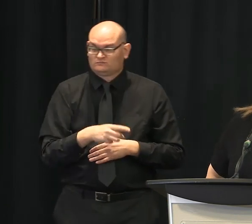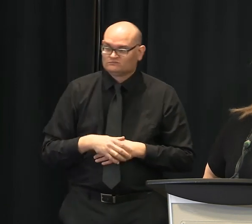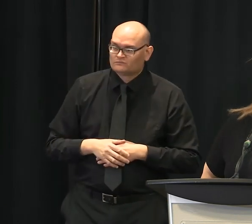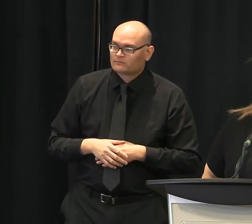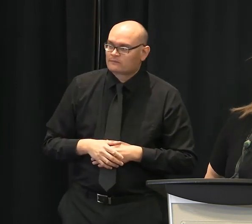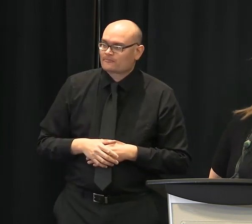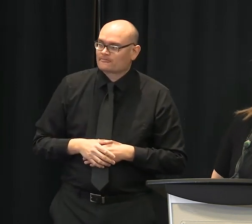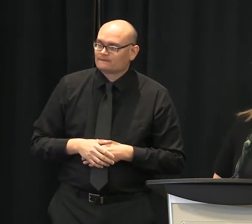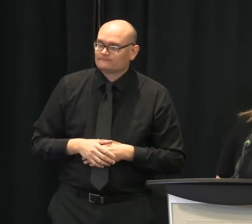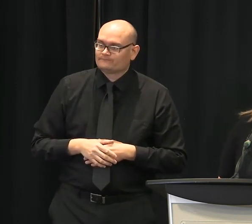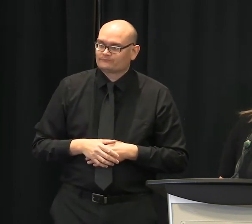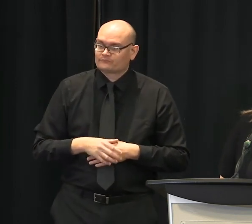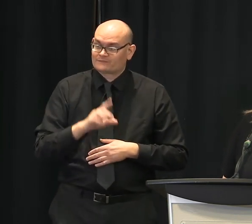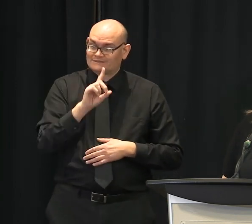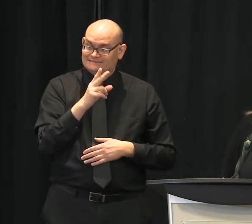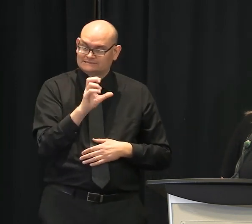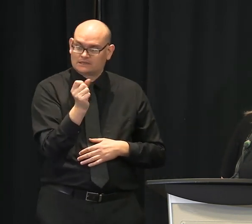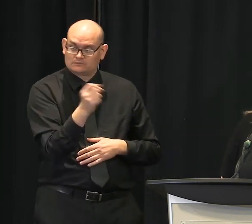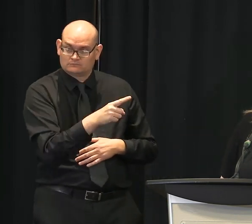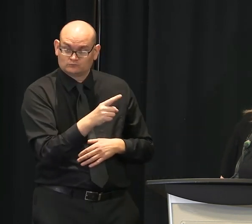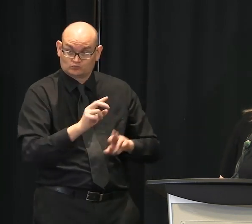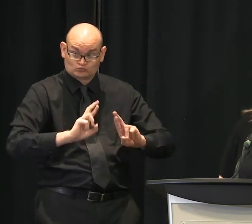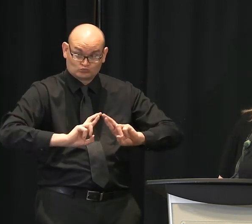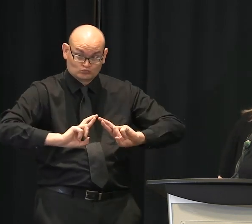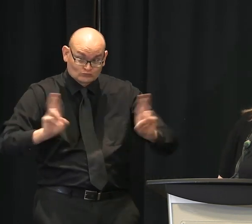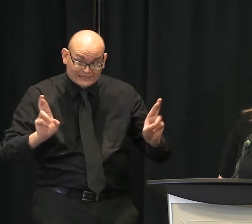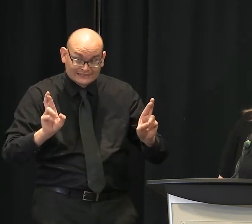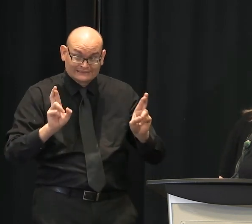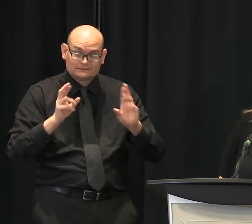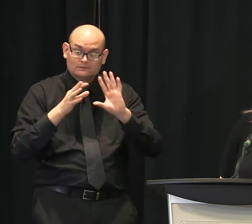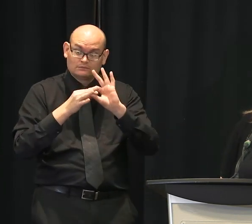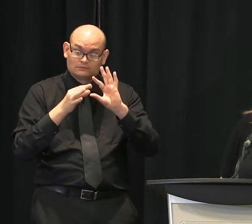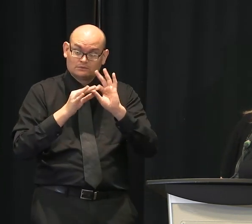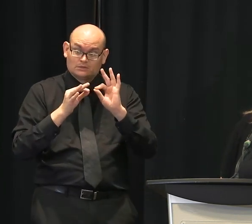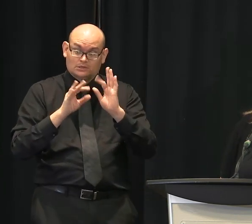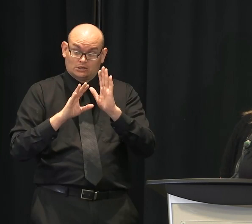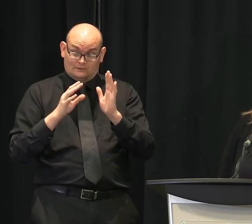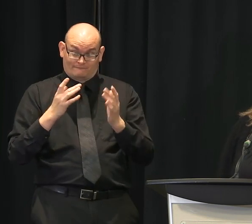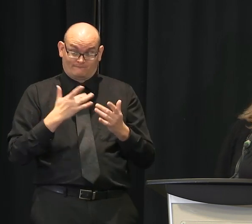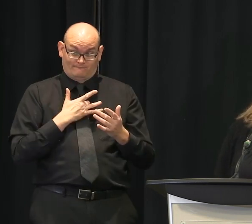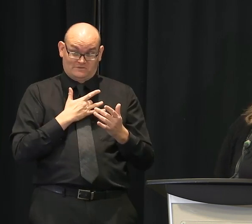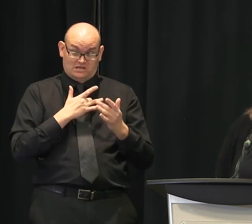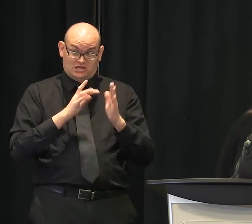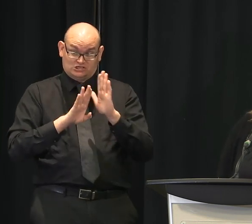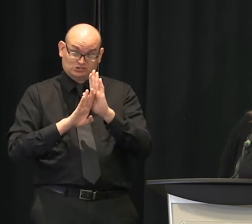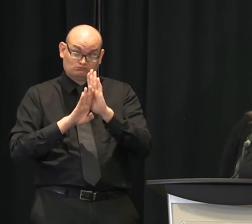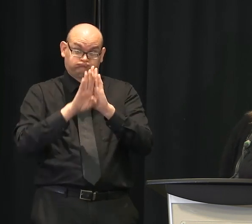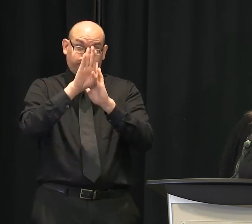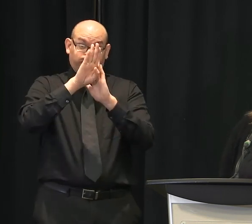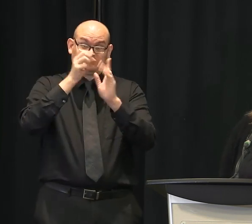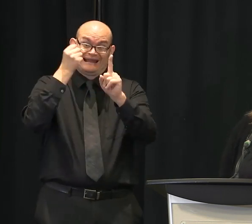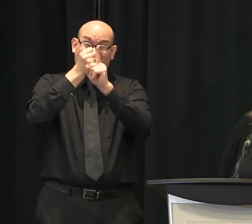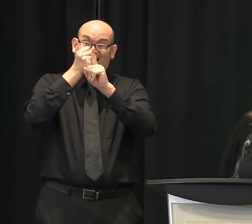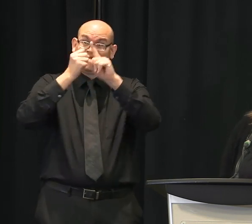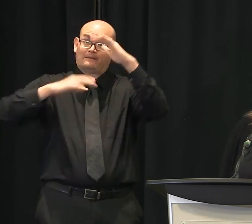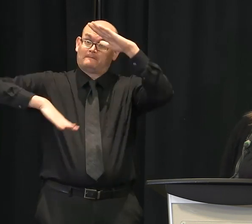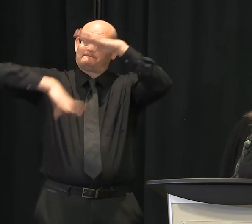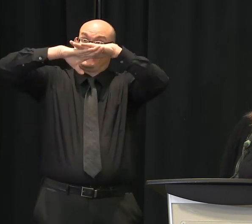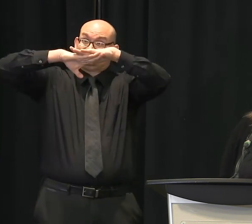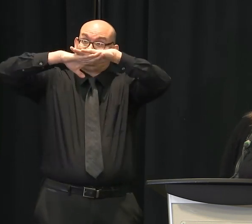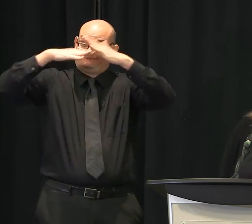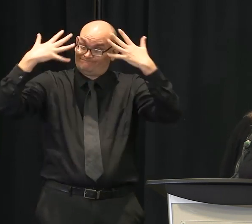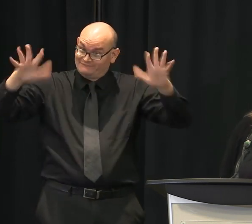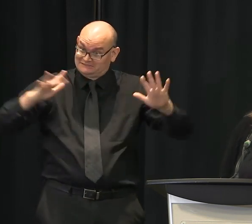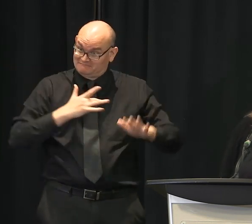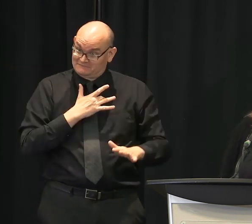Is DEAC ready to say that we're through the surge? We hear Prisma and Bon Secours say that they've kind of been flat for